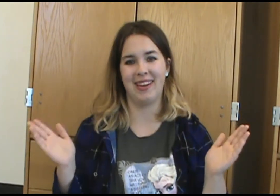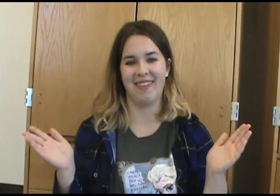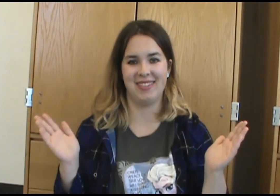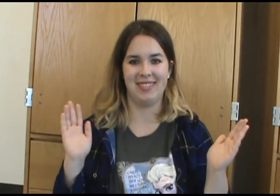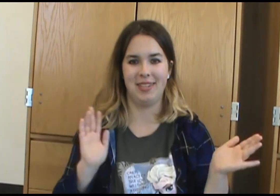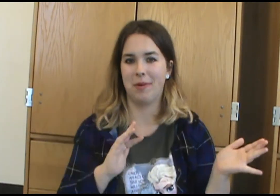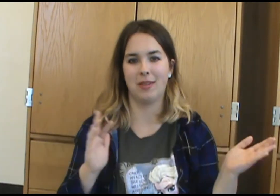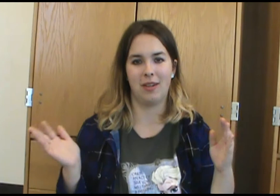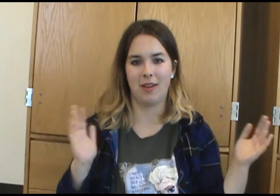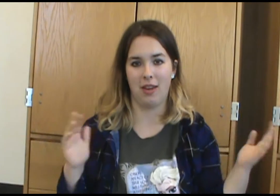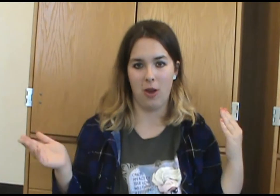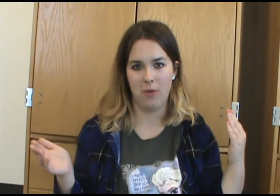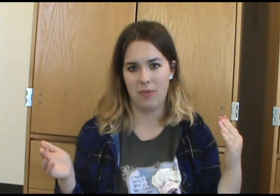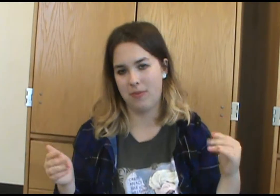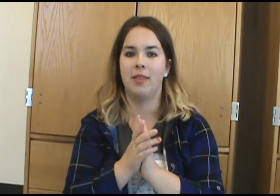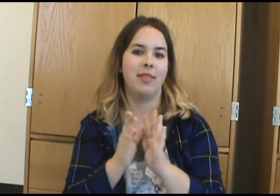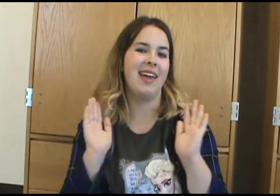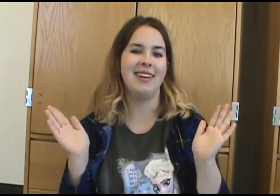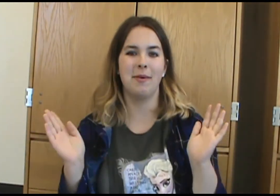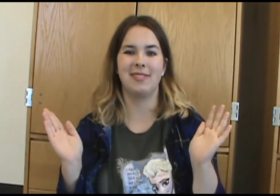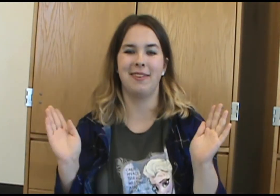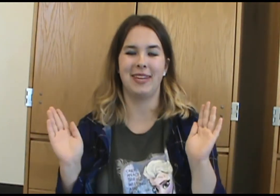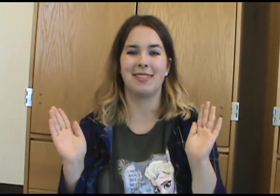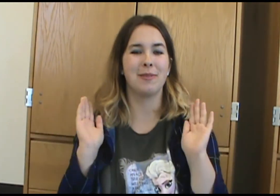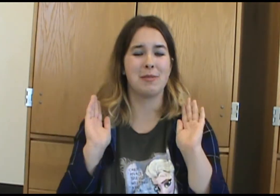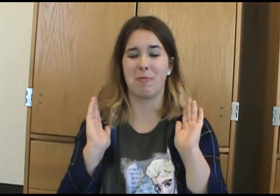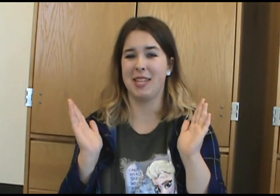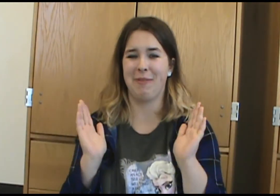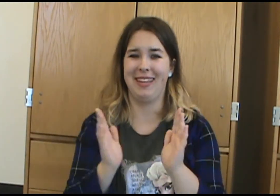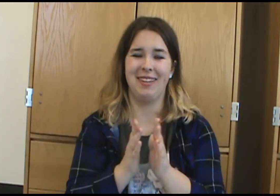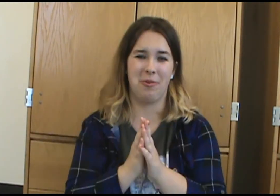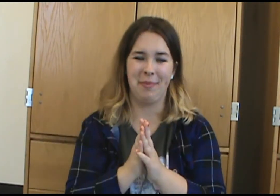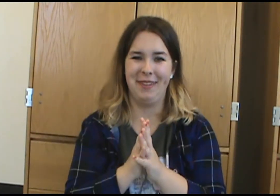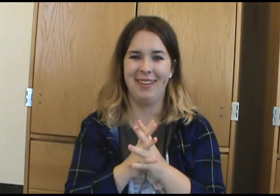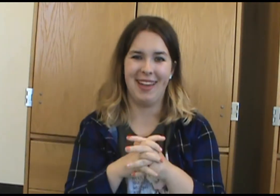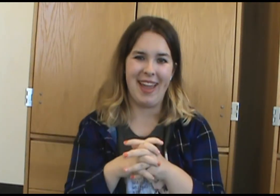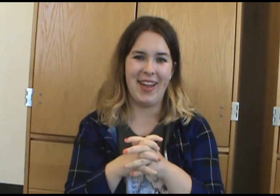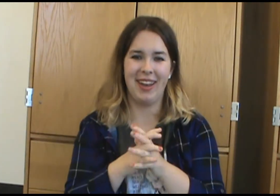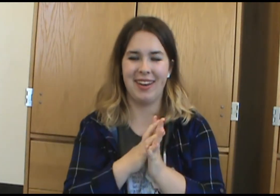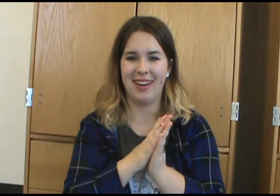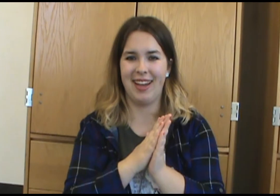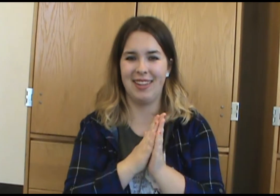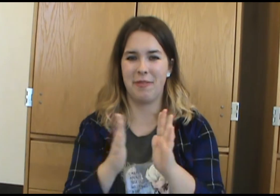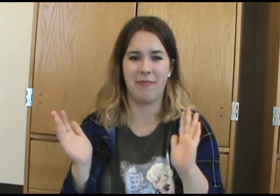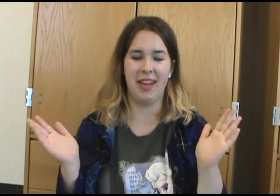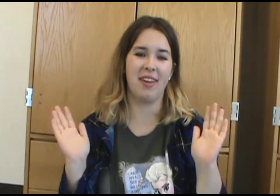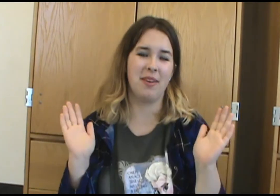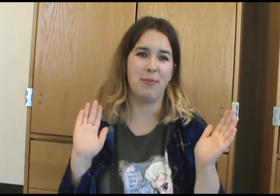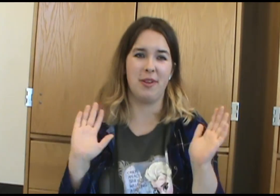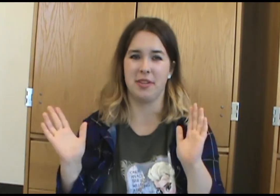curious to see where it's all going to go. The ending with Sylvester was really really adorable and I love the fact that Walter